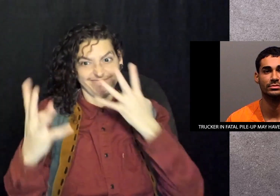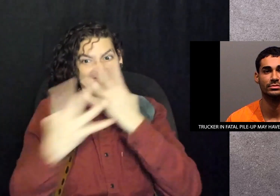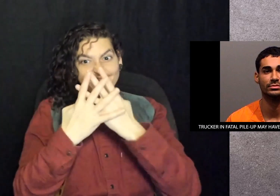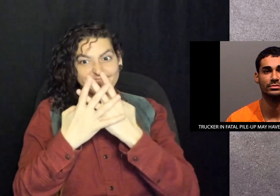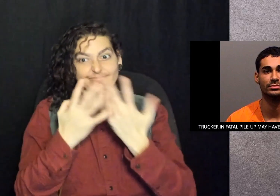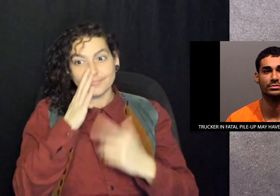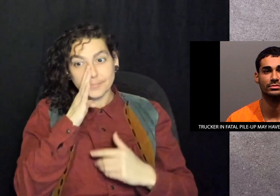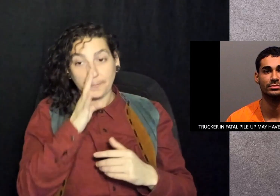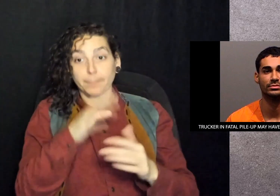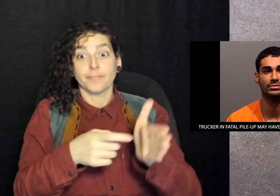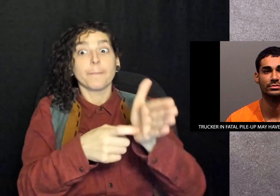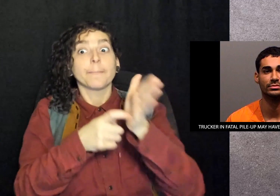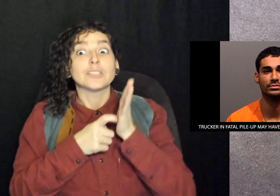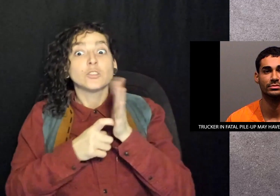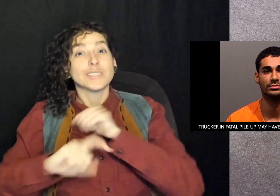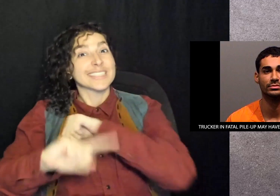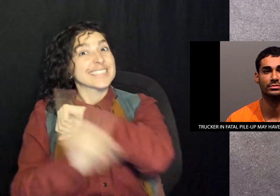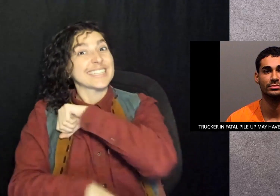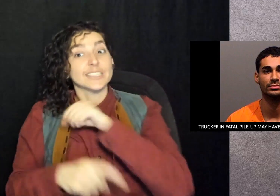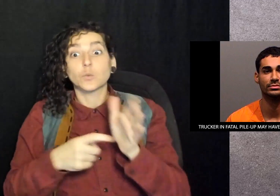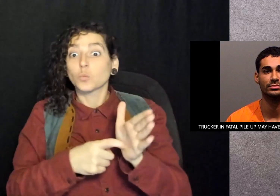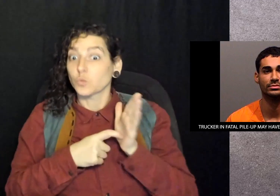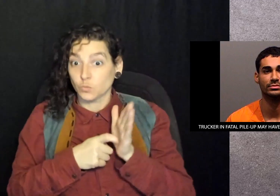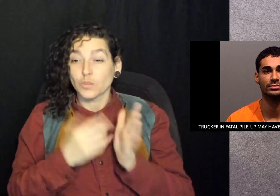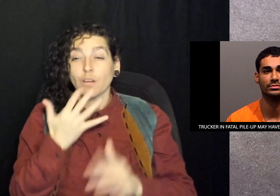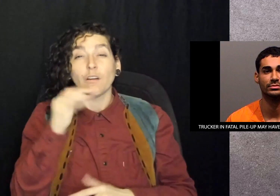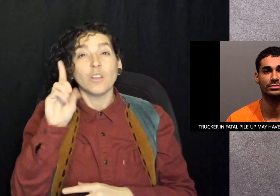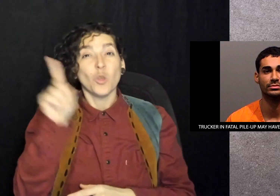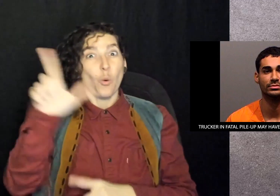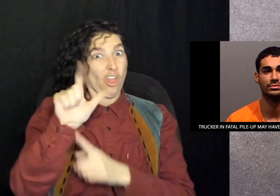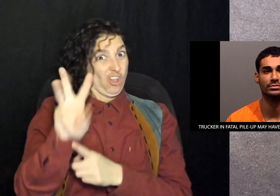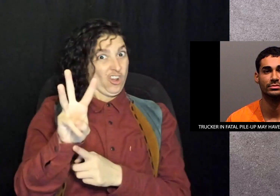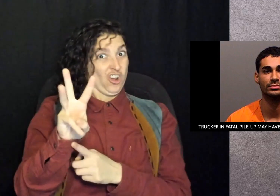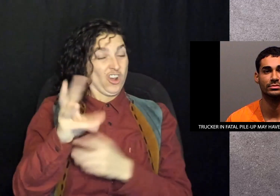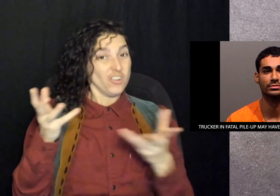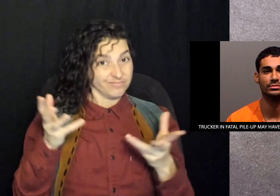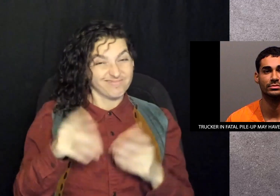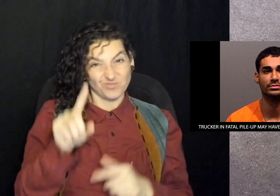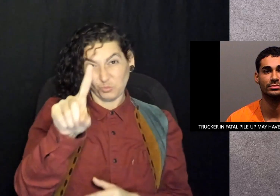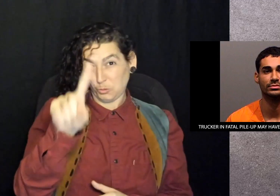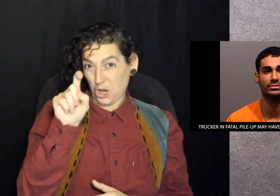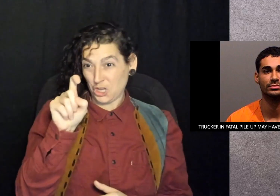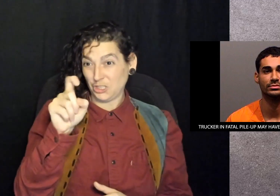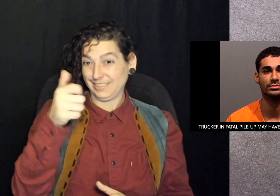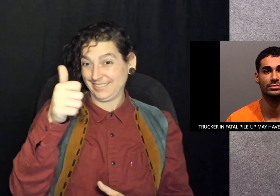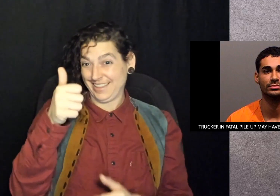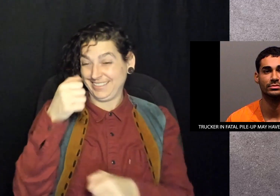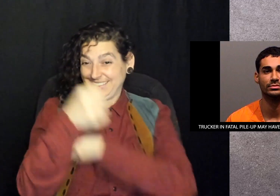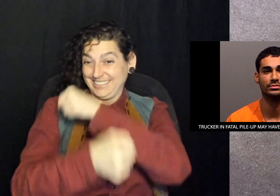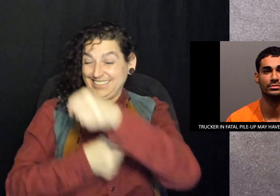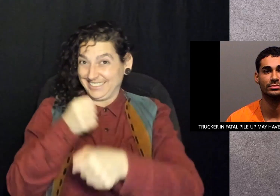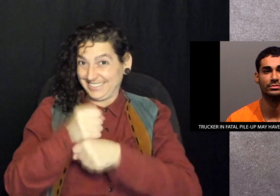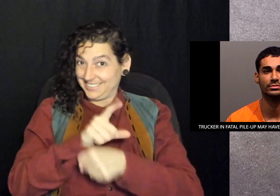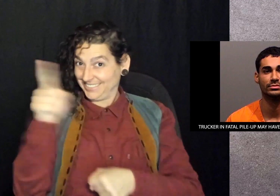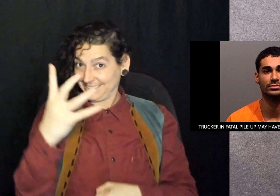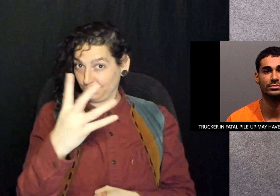convicted and sentenced to the mandatory sentence required by Colorado law, 110 years in prison.